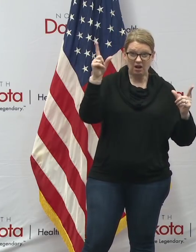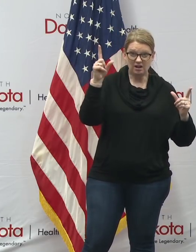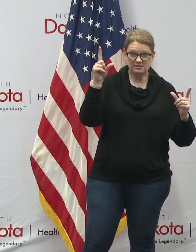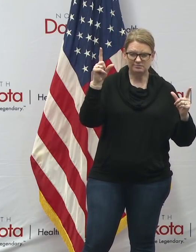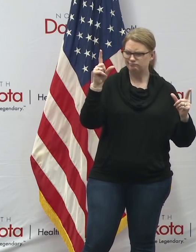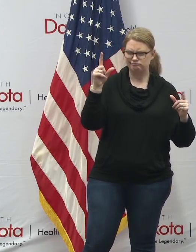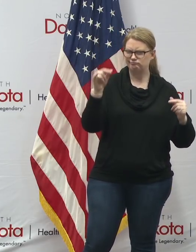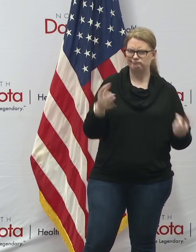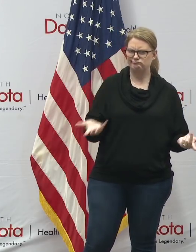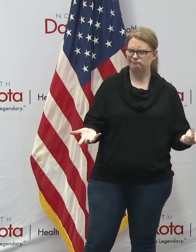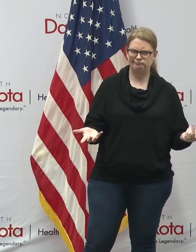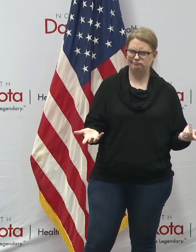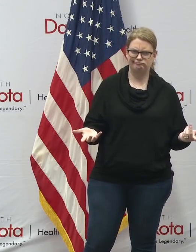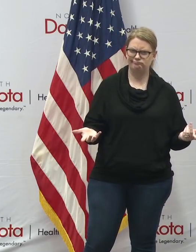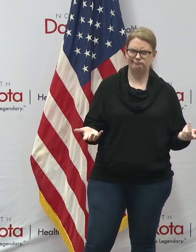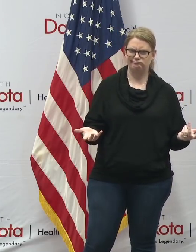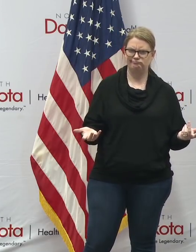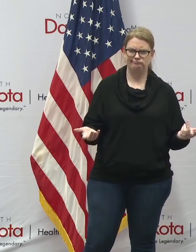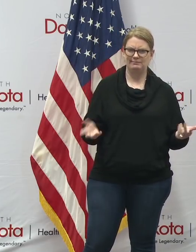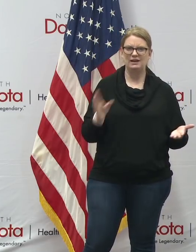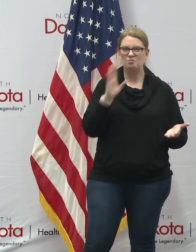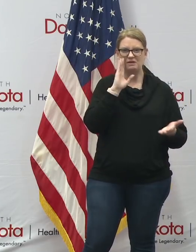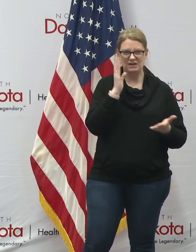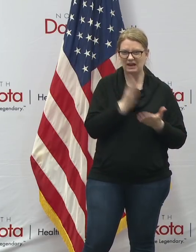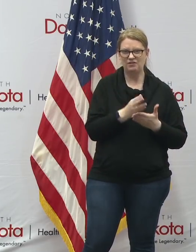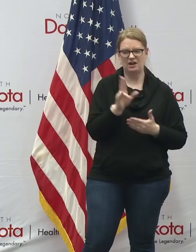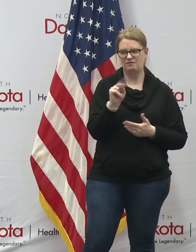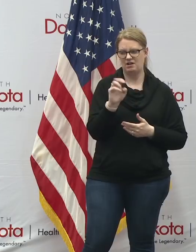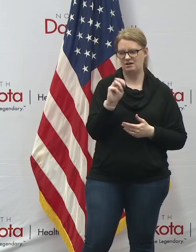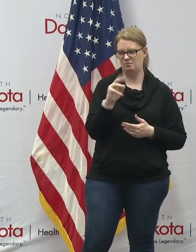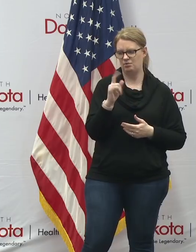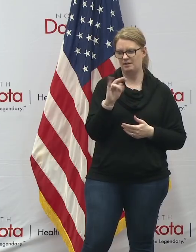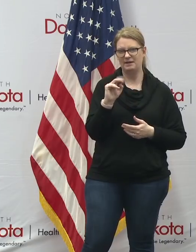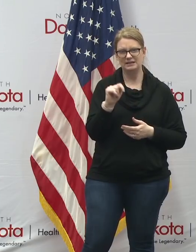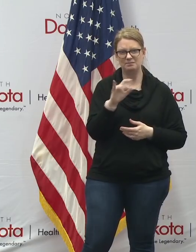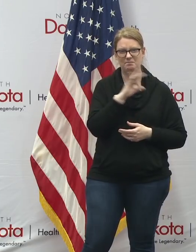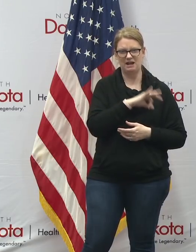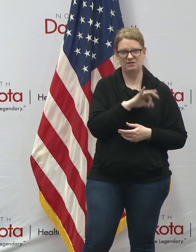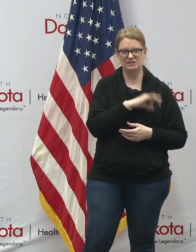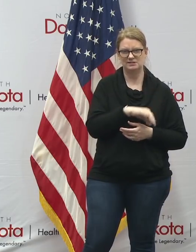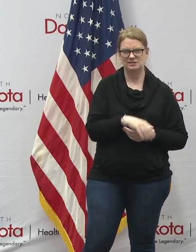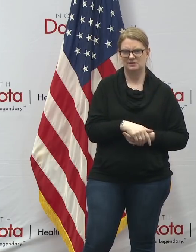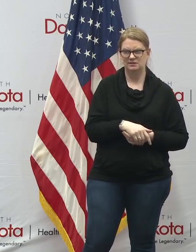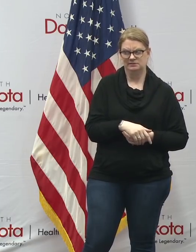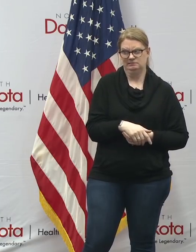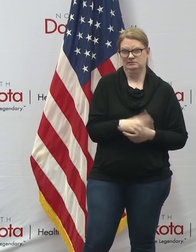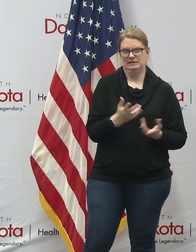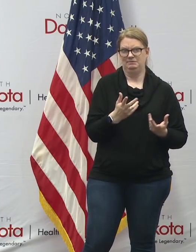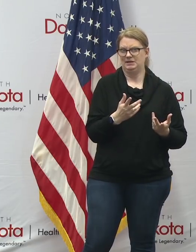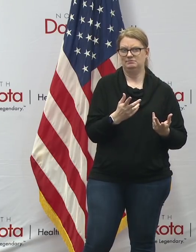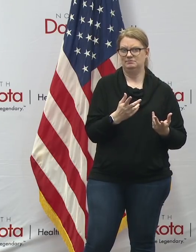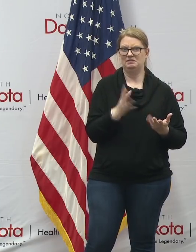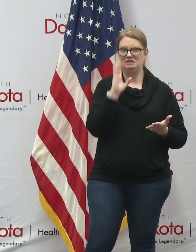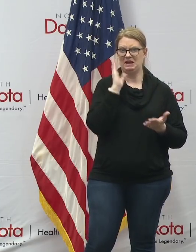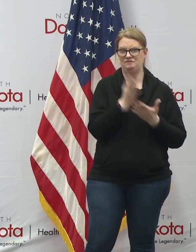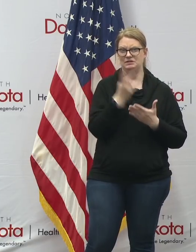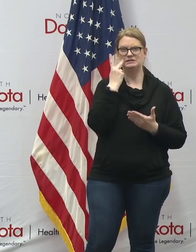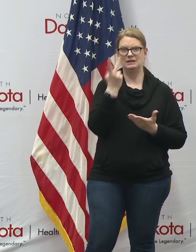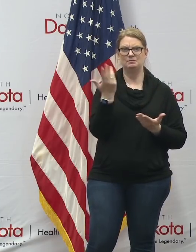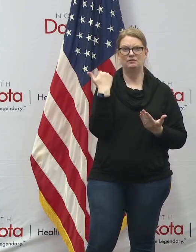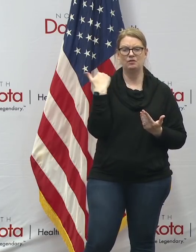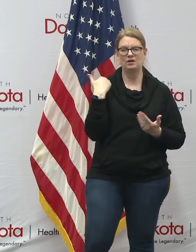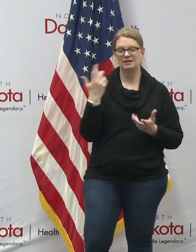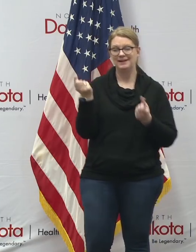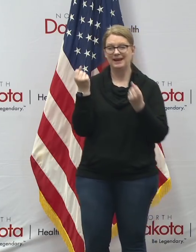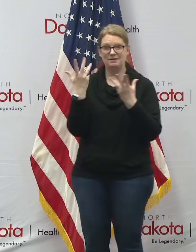we've never had unemployment benefits like we have right now and i think we're going to see a lot of a lot of organizations